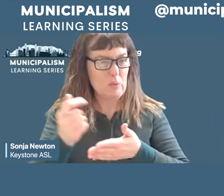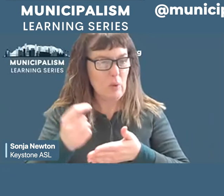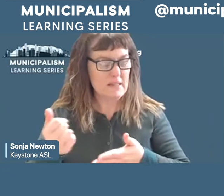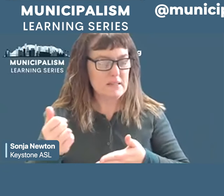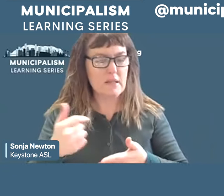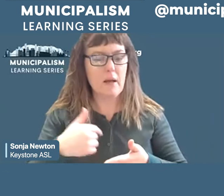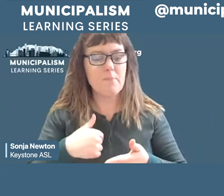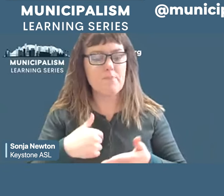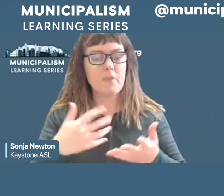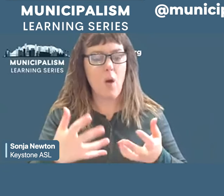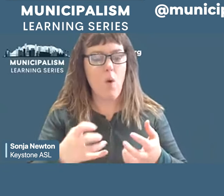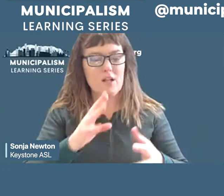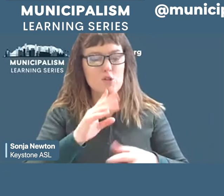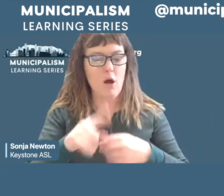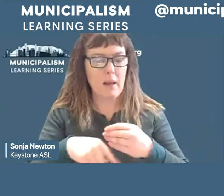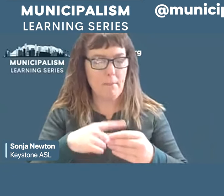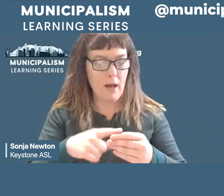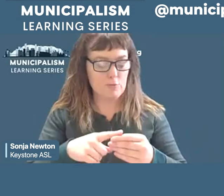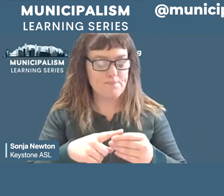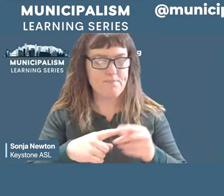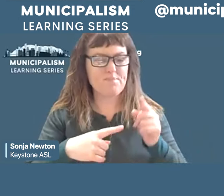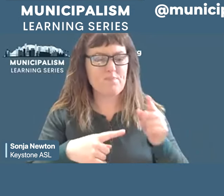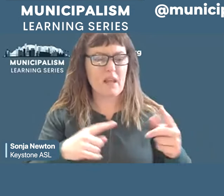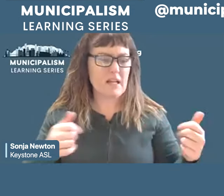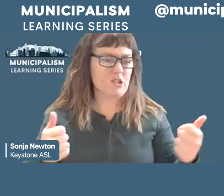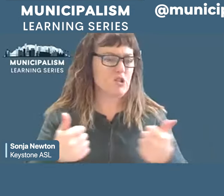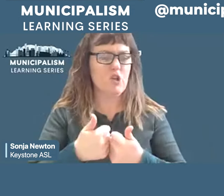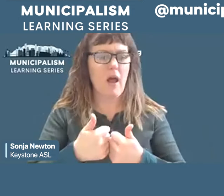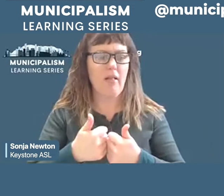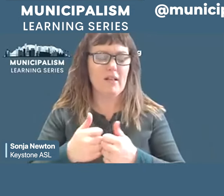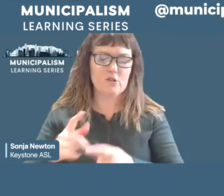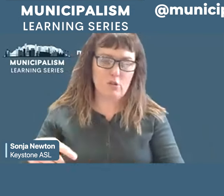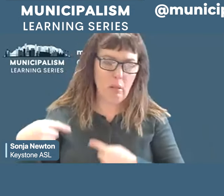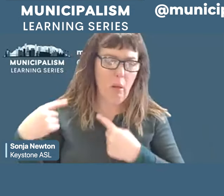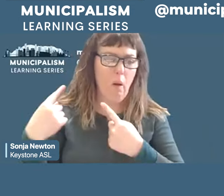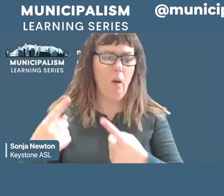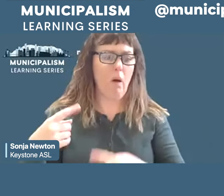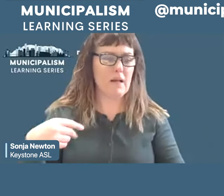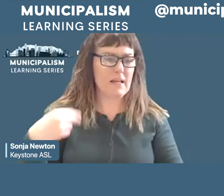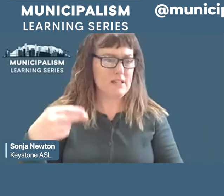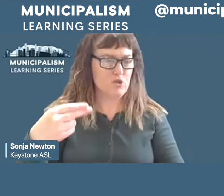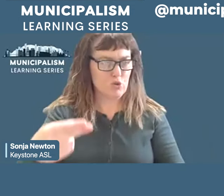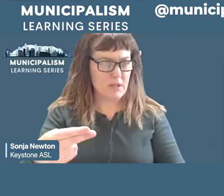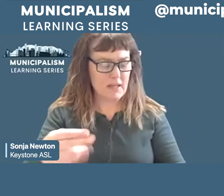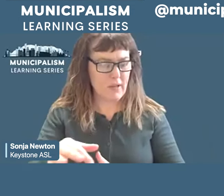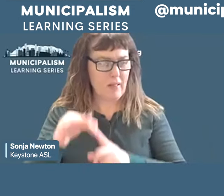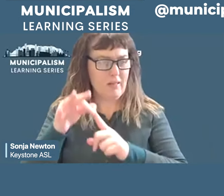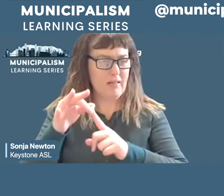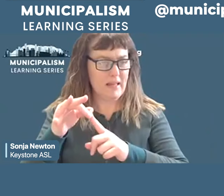rose to challenge the long history of elite rule in cities. And the emergence